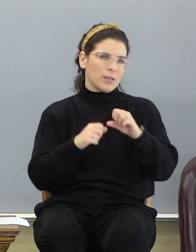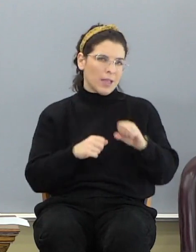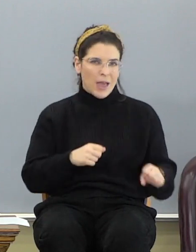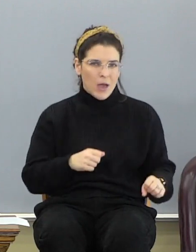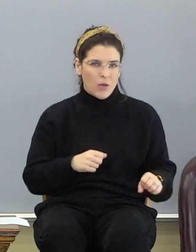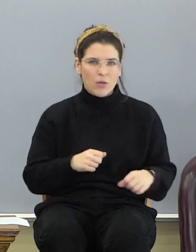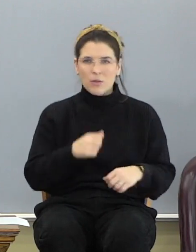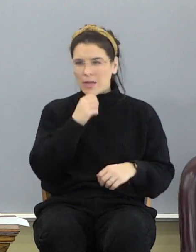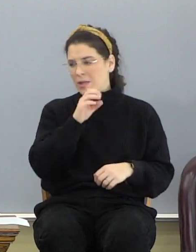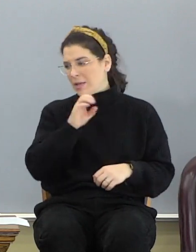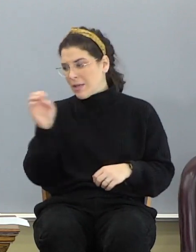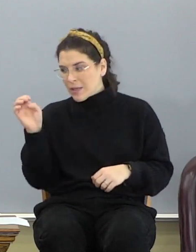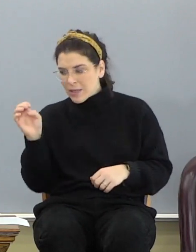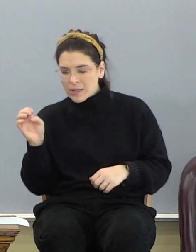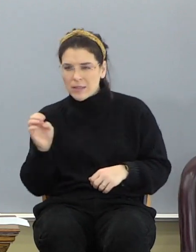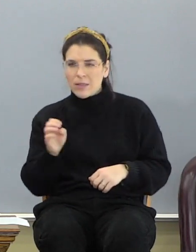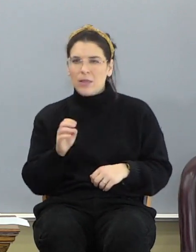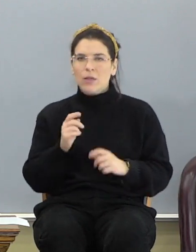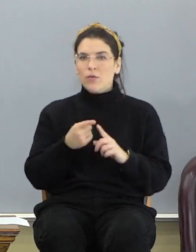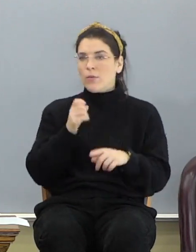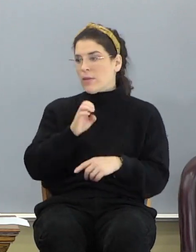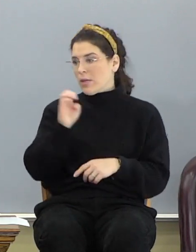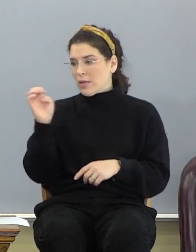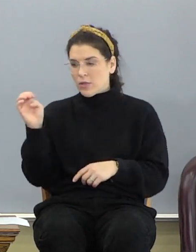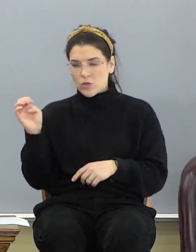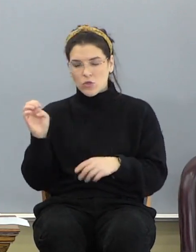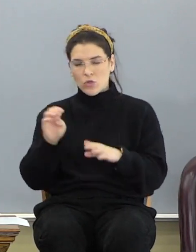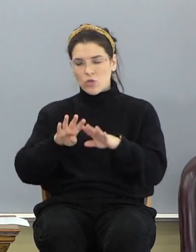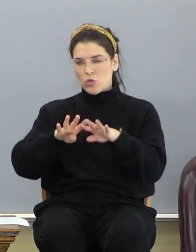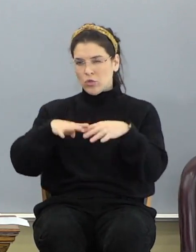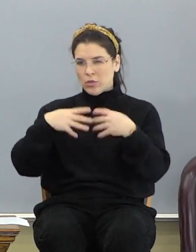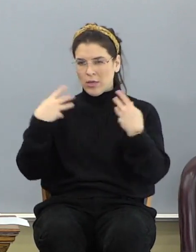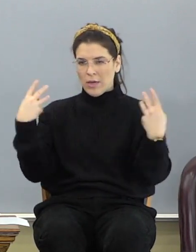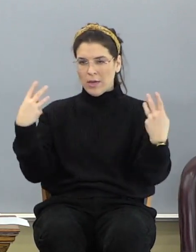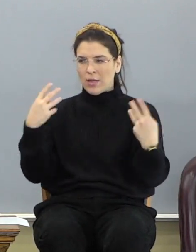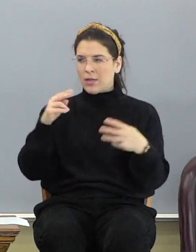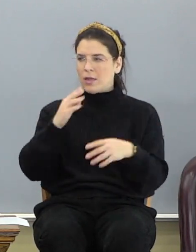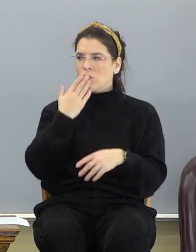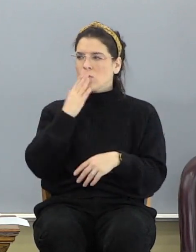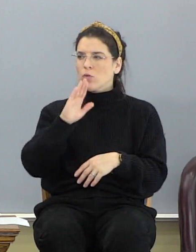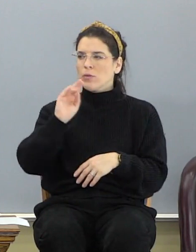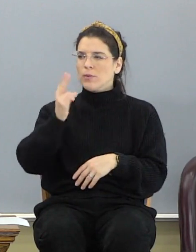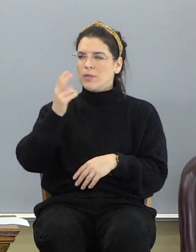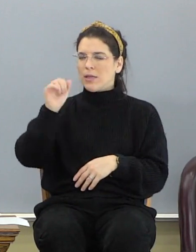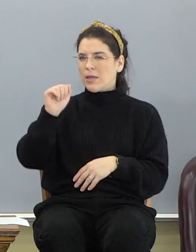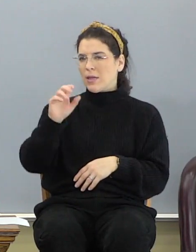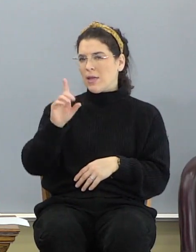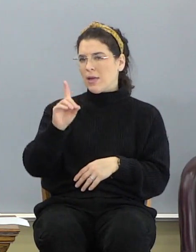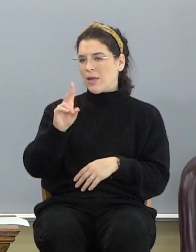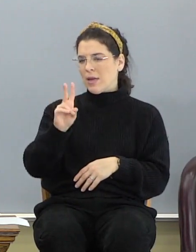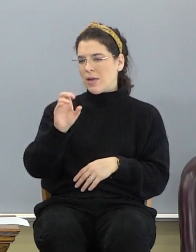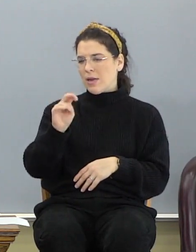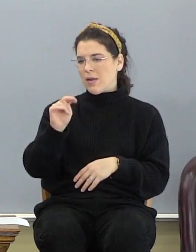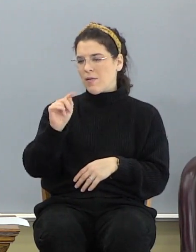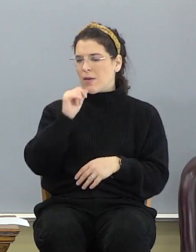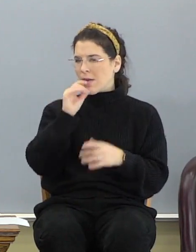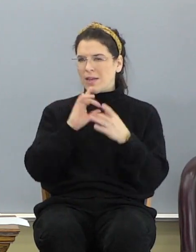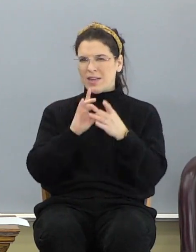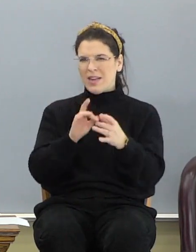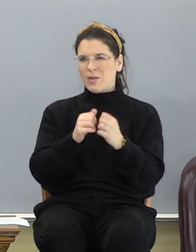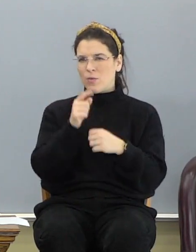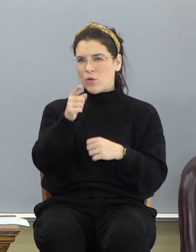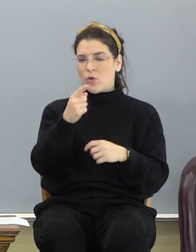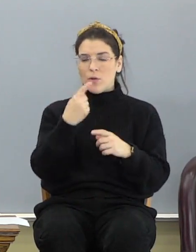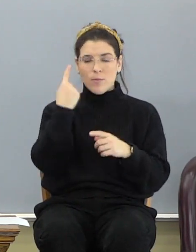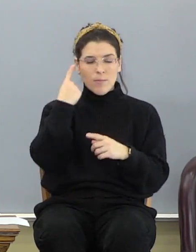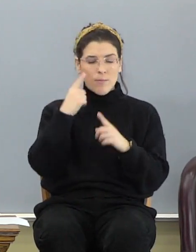He's not coming out of the east. That's the east. People say, He's going come out of the eastern gate. Now that's Jerusalem, second advent. That's not anything to do with you. But if you're